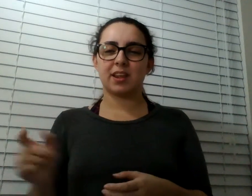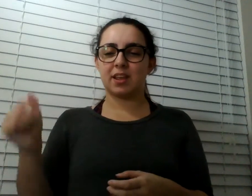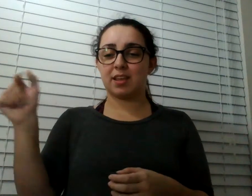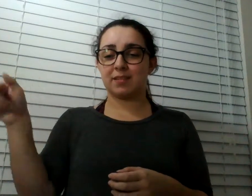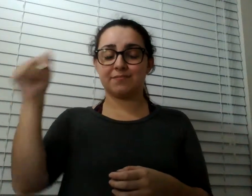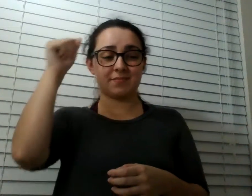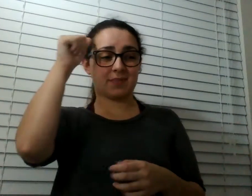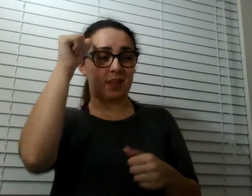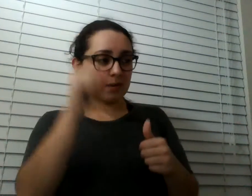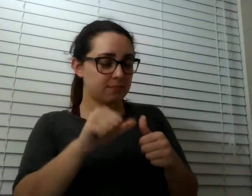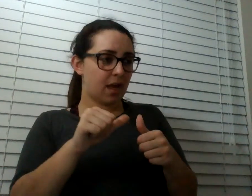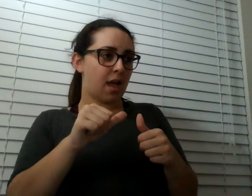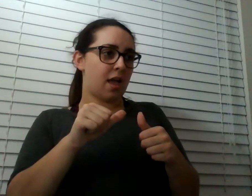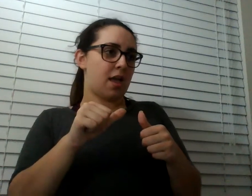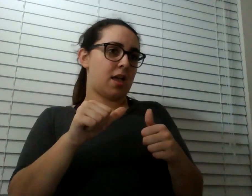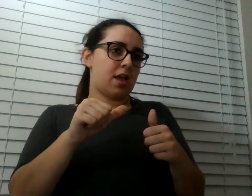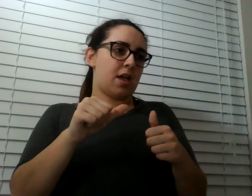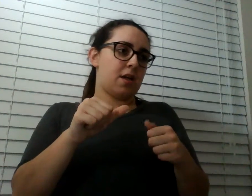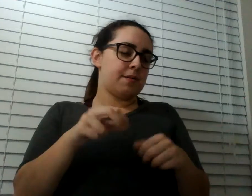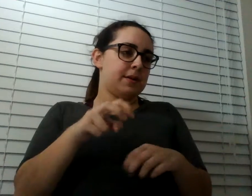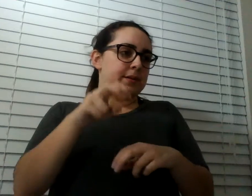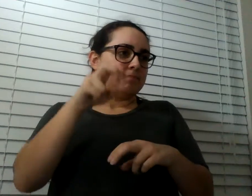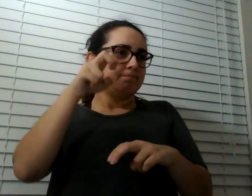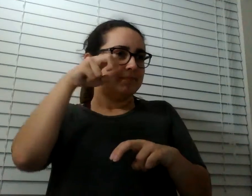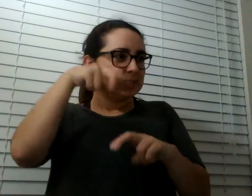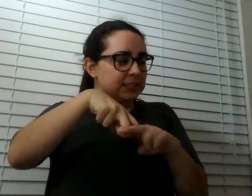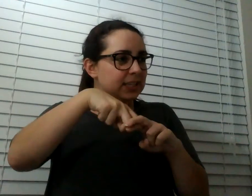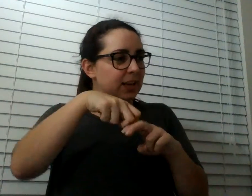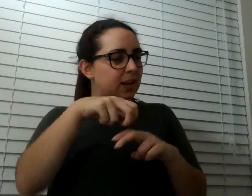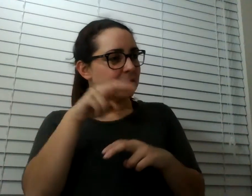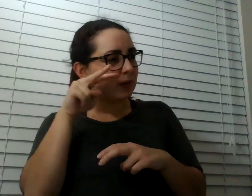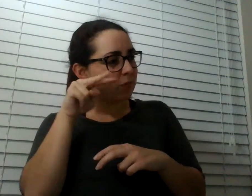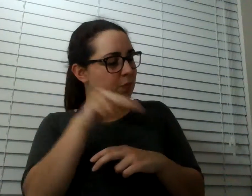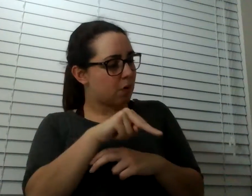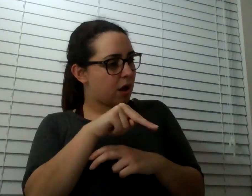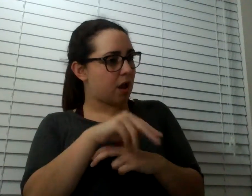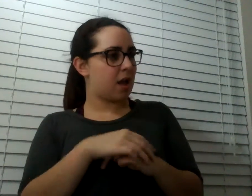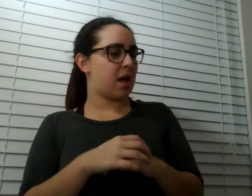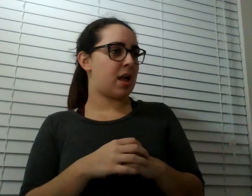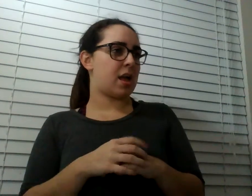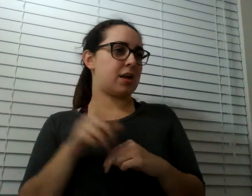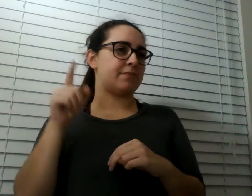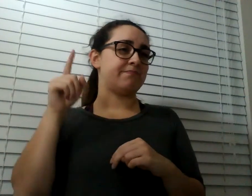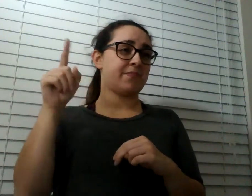looking in on this thing for the longest time. You know, it was very clear in my mind.